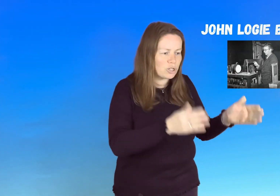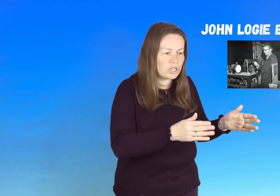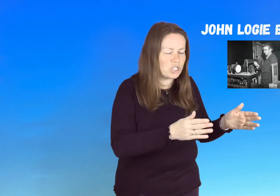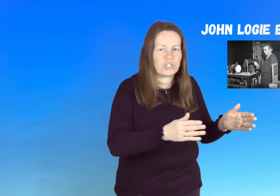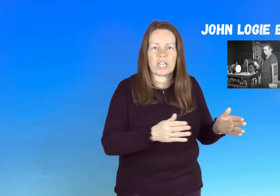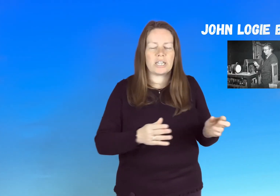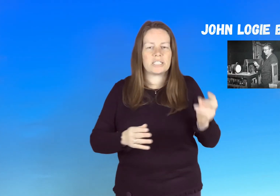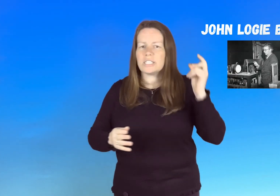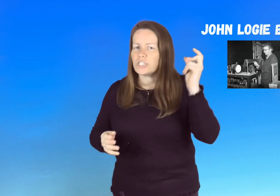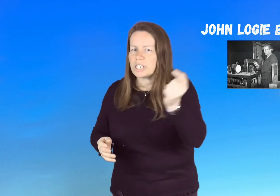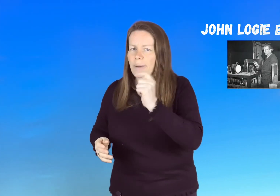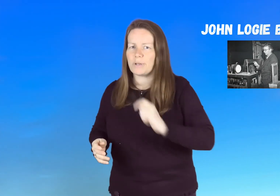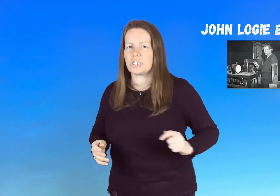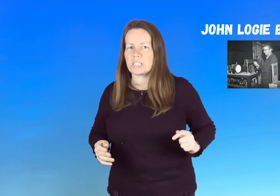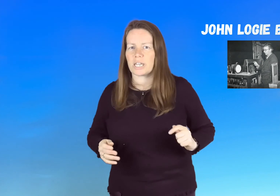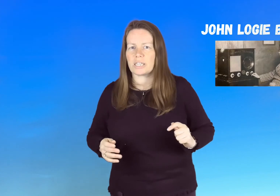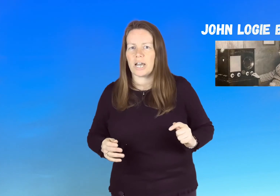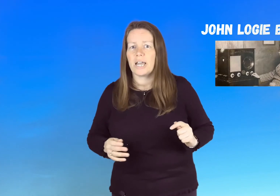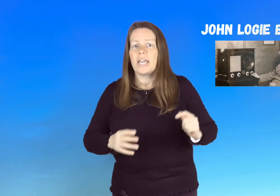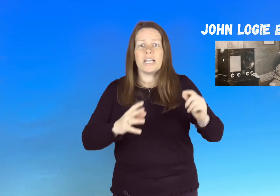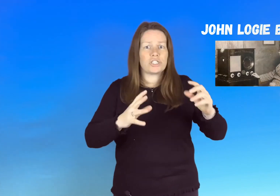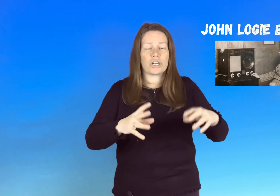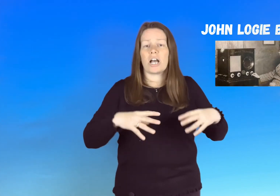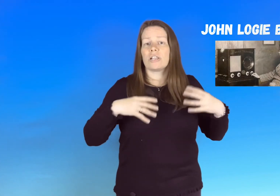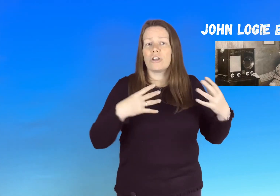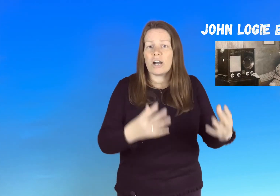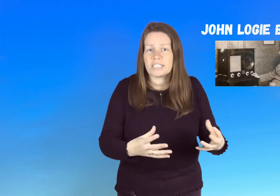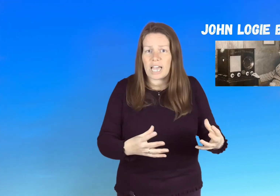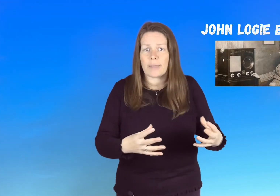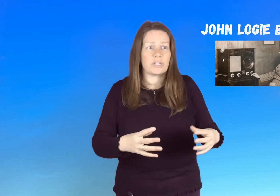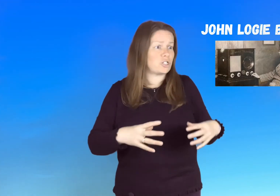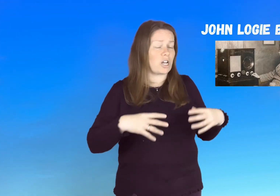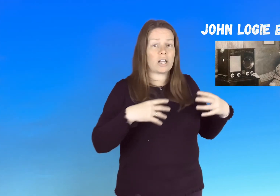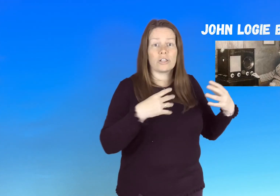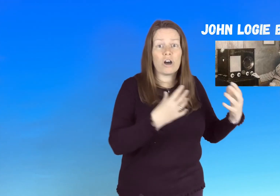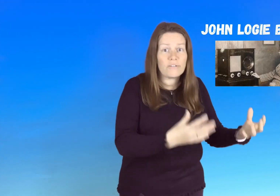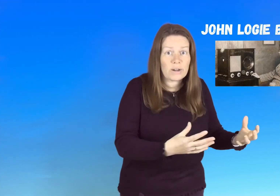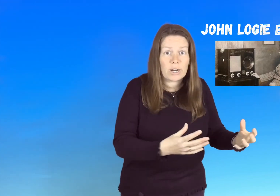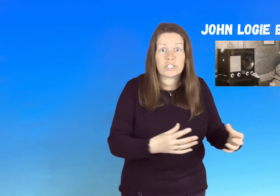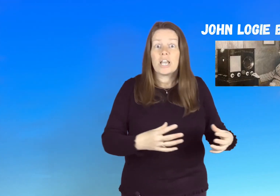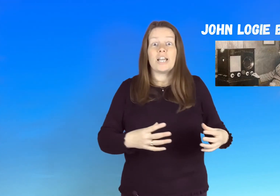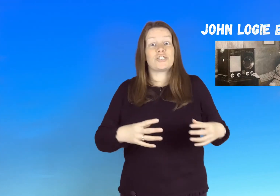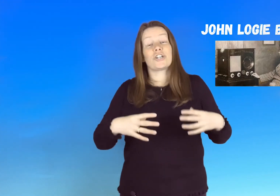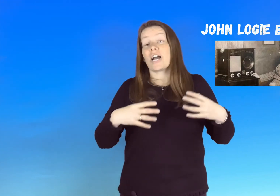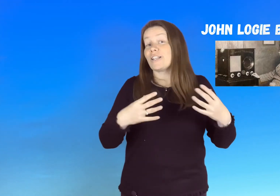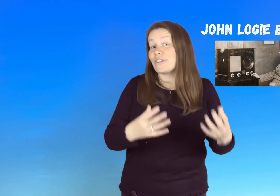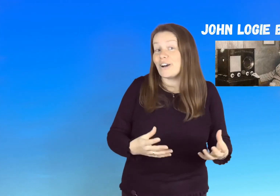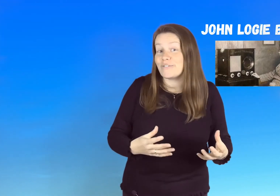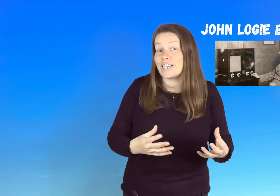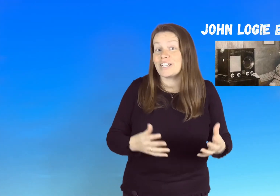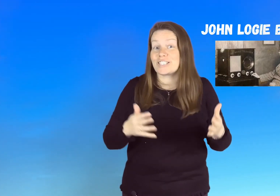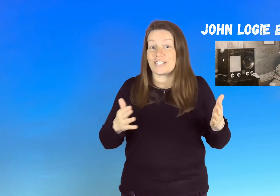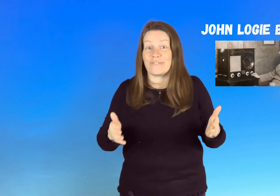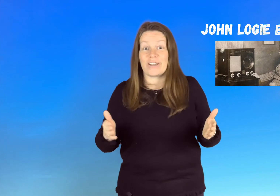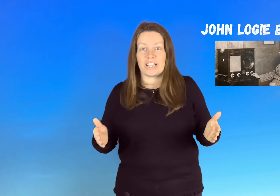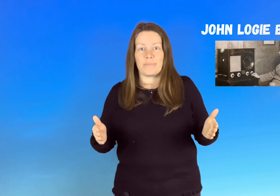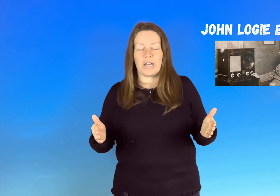concentrating it didn't just happen just like that it took a lot of time it took a lot of hours it took a lot of years to develop that